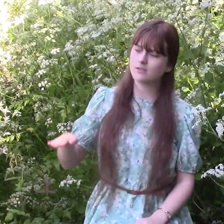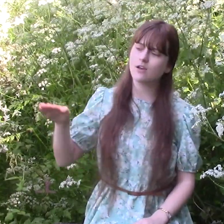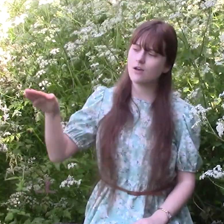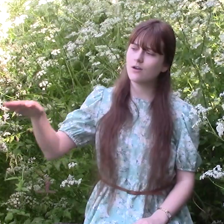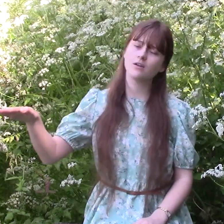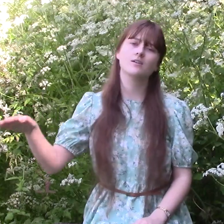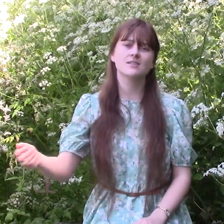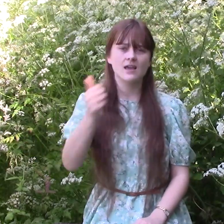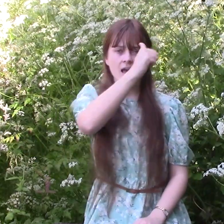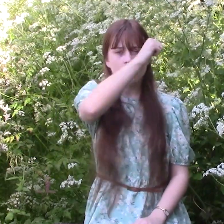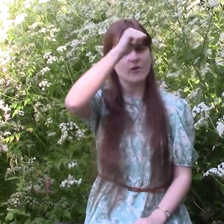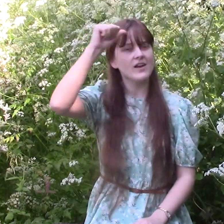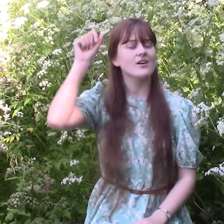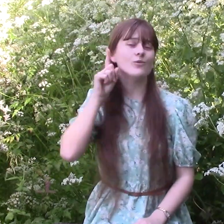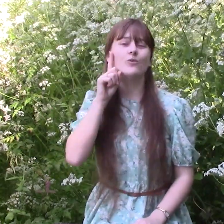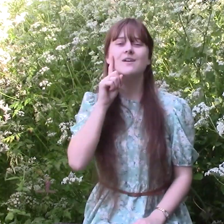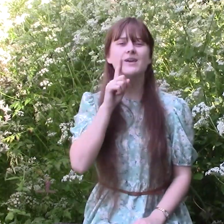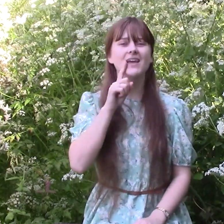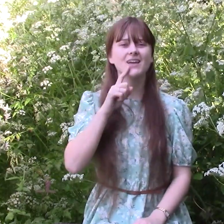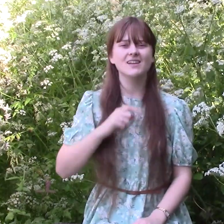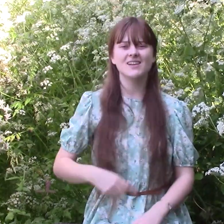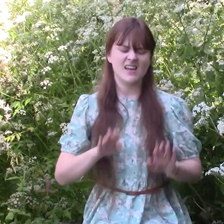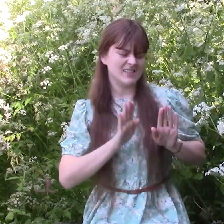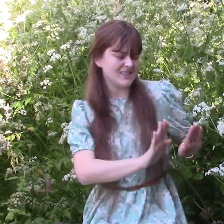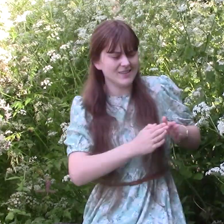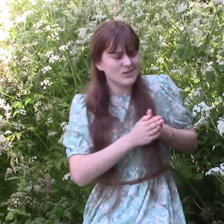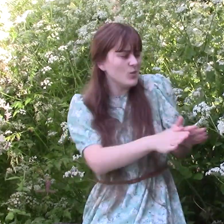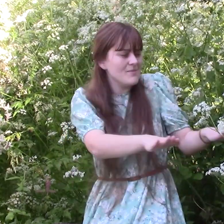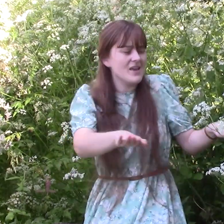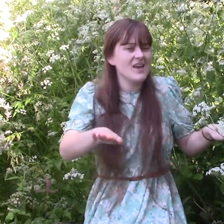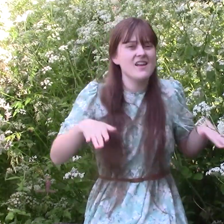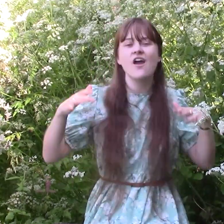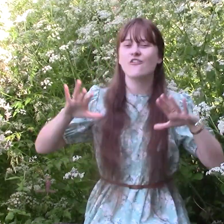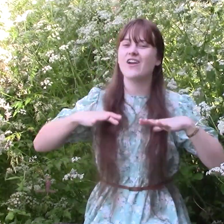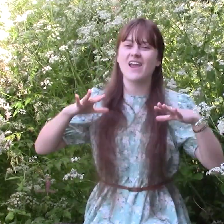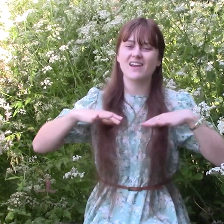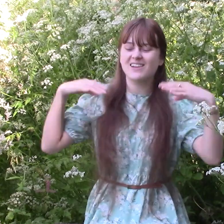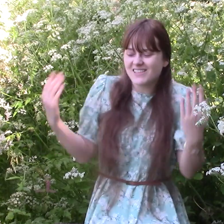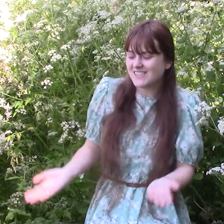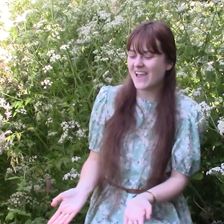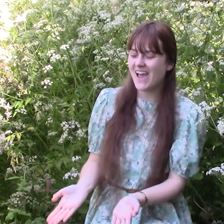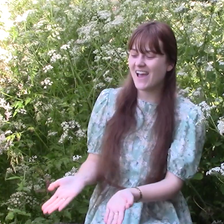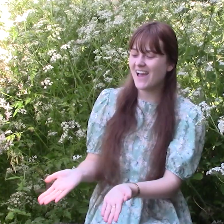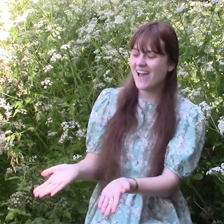daughters Bright young women Sick of swimming Ready to stand